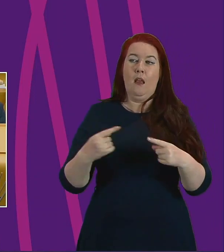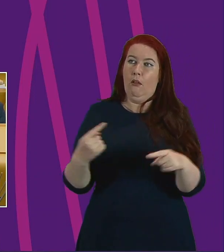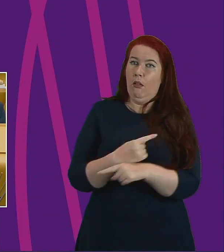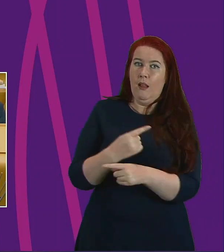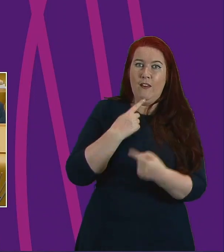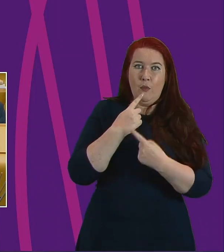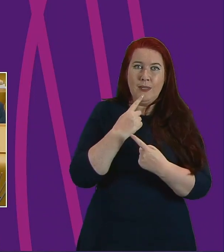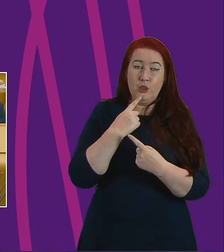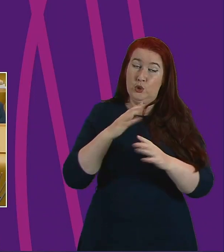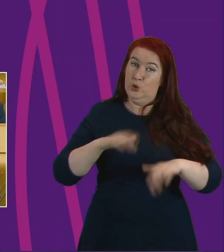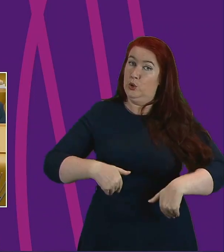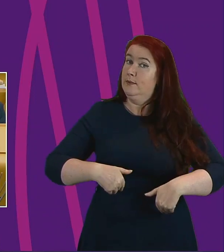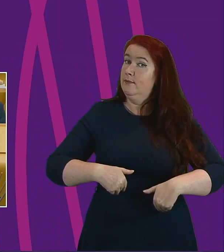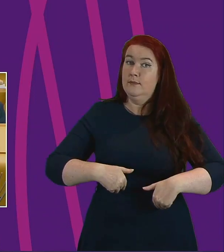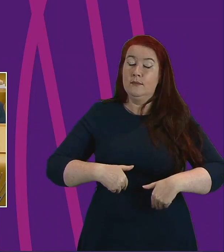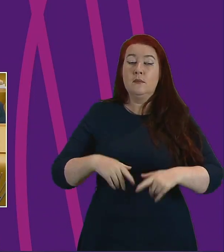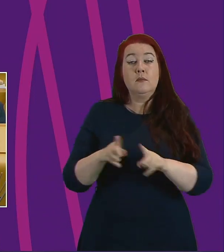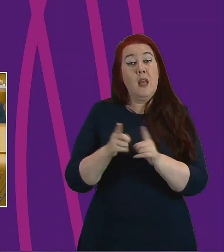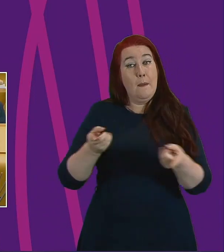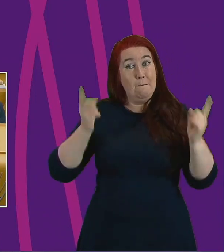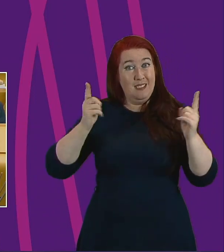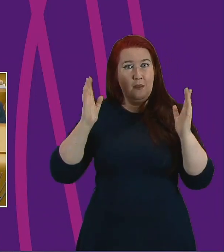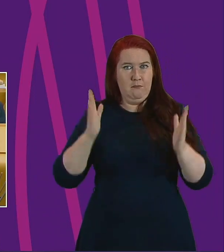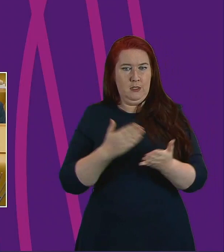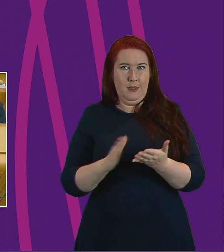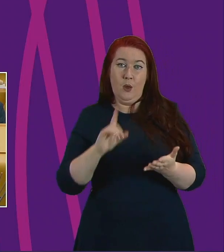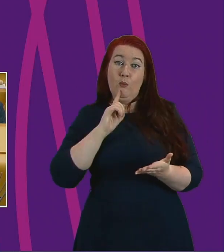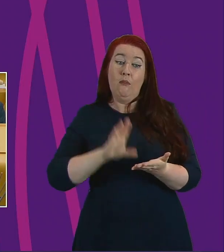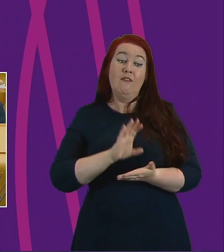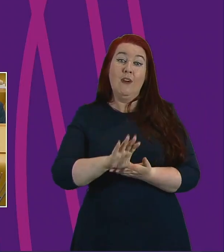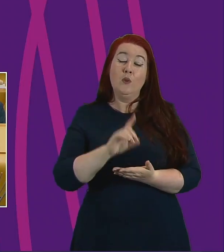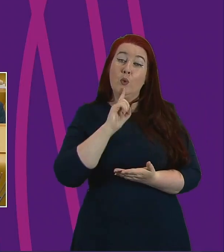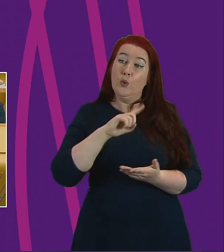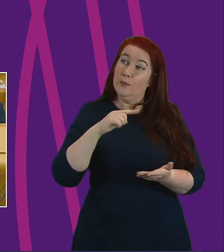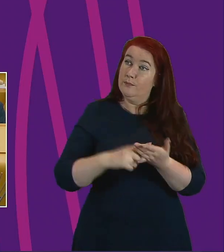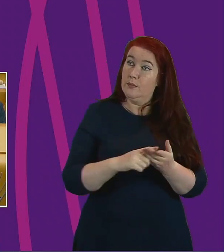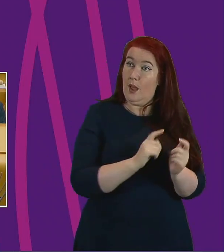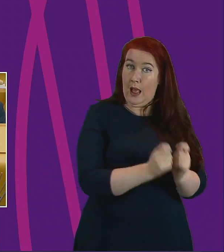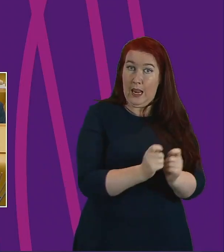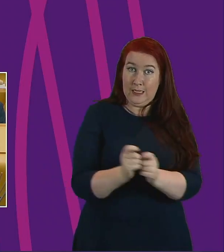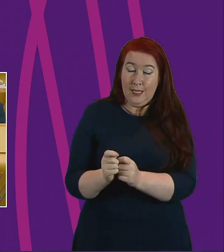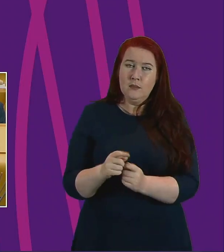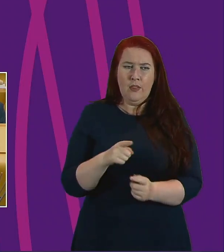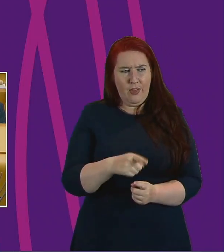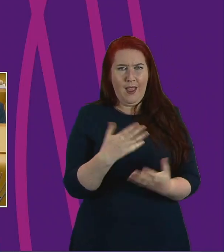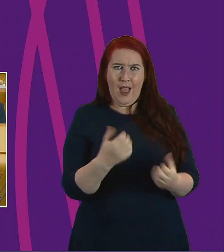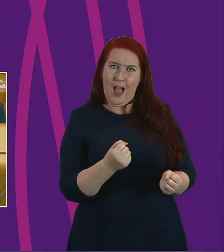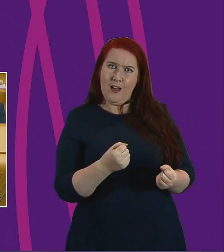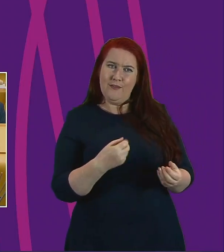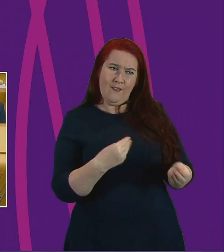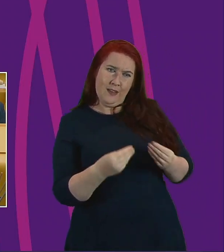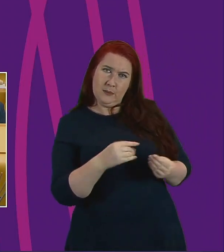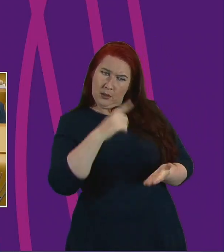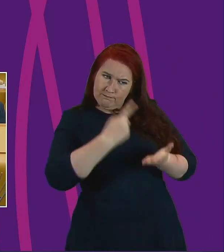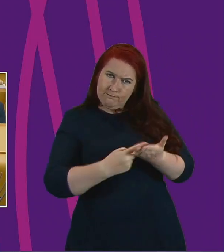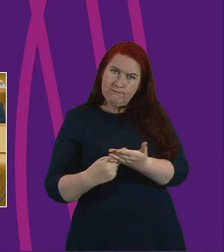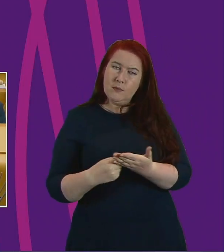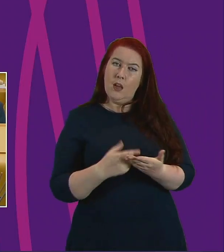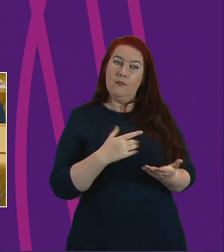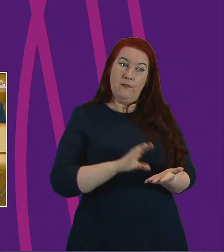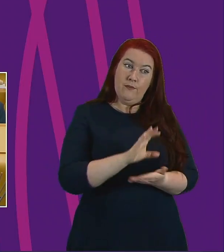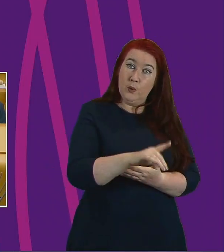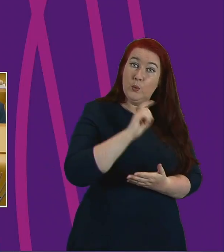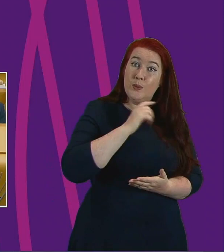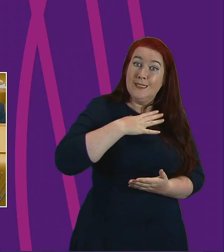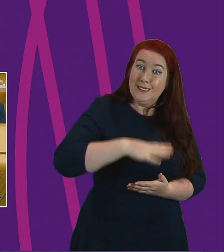place and ministers must be clear to those allocating funds what discretion they have to ensure the right funding goes to those who need it and expectations